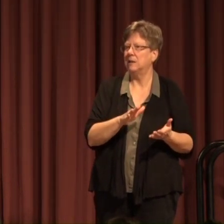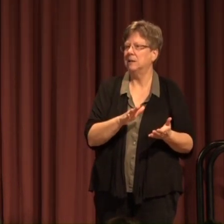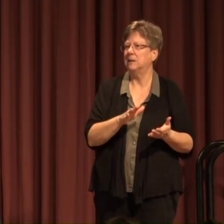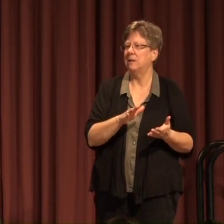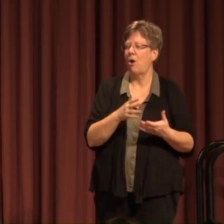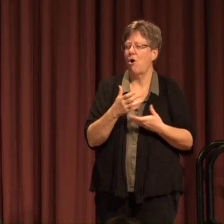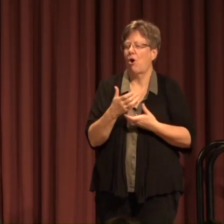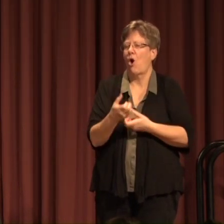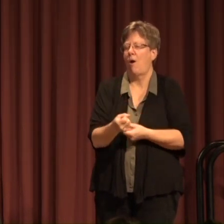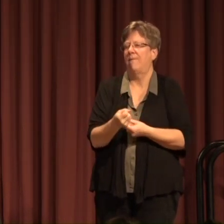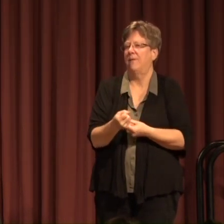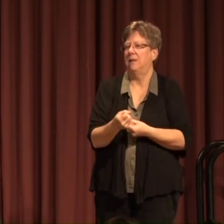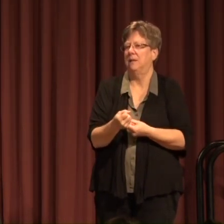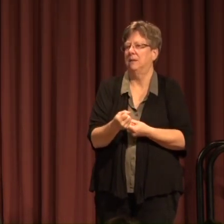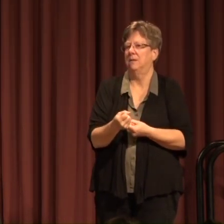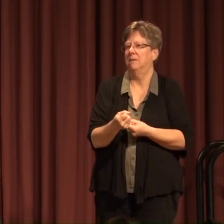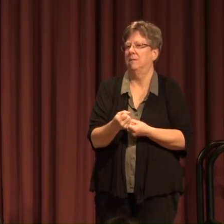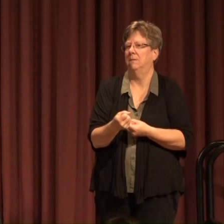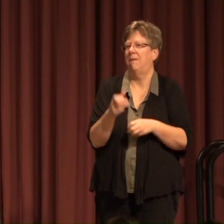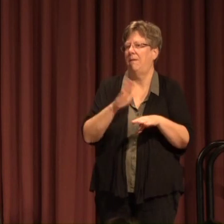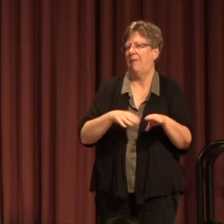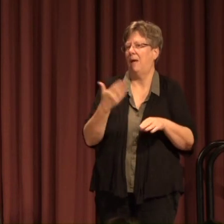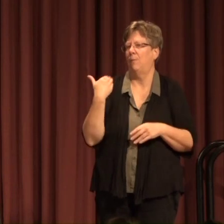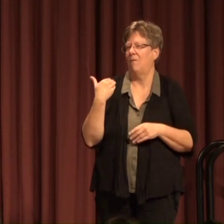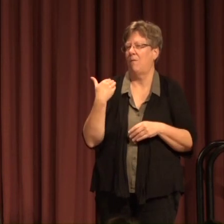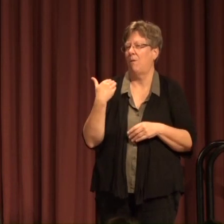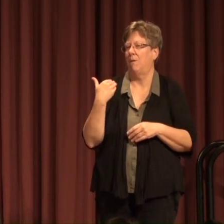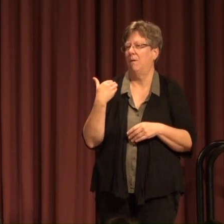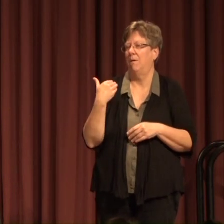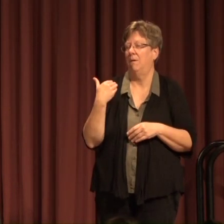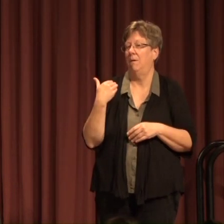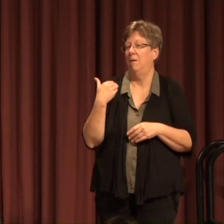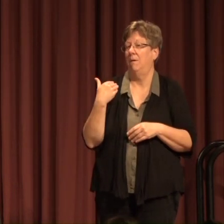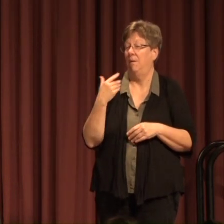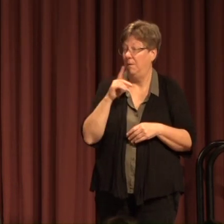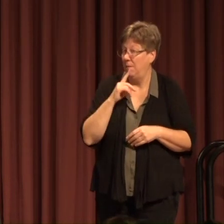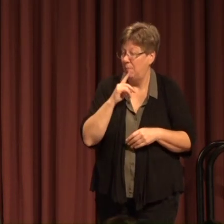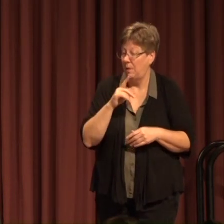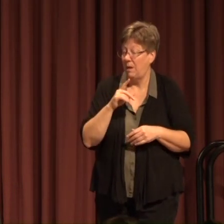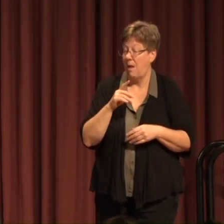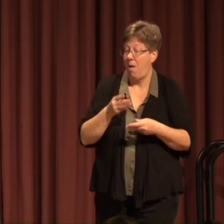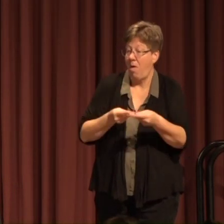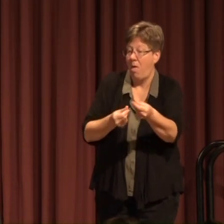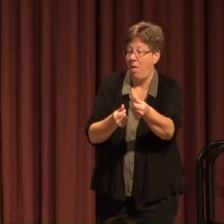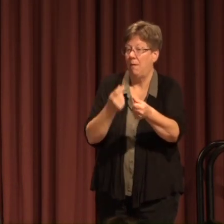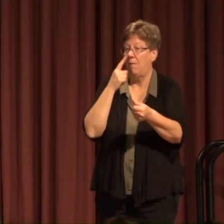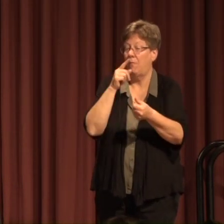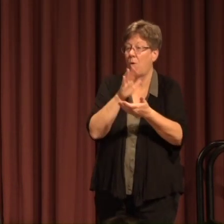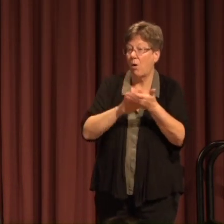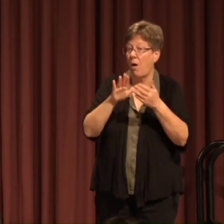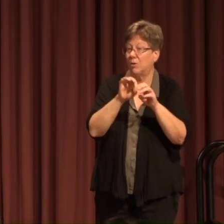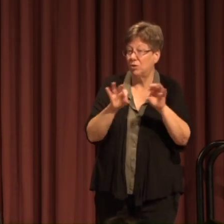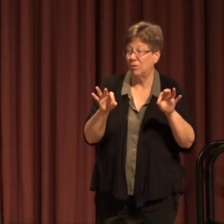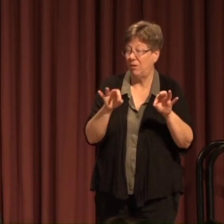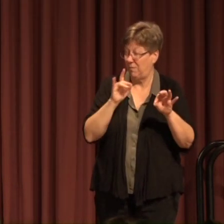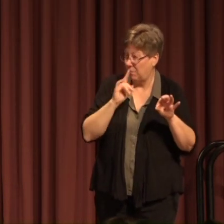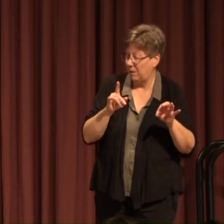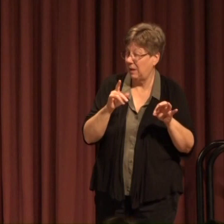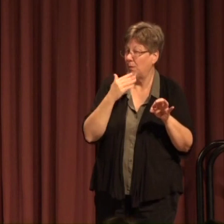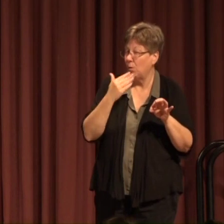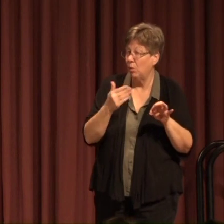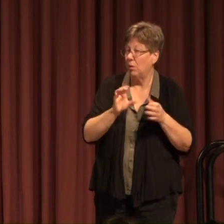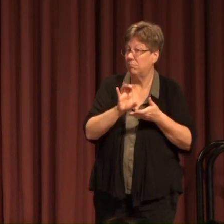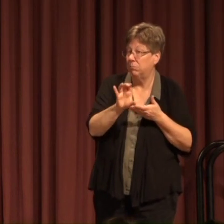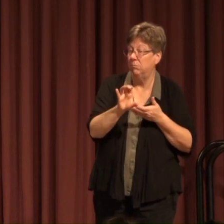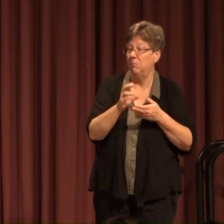Confident That investing In A college degree For a family member Is really a good